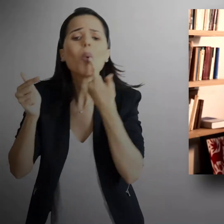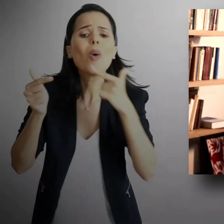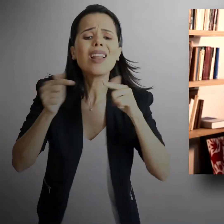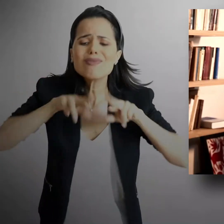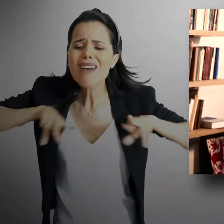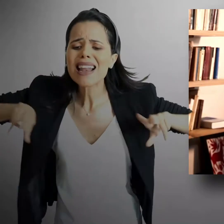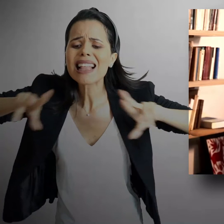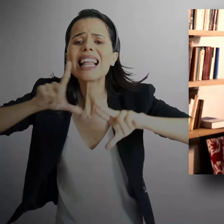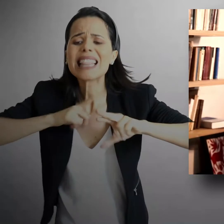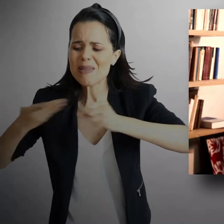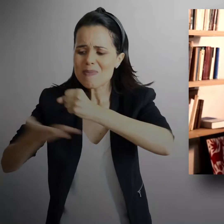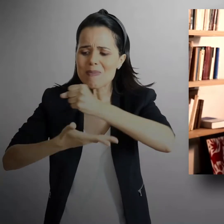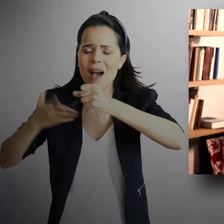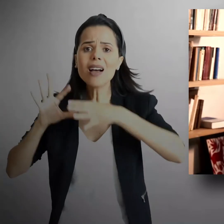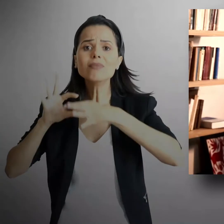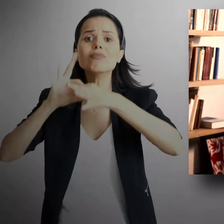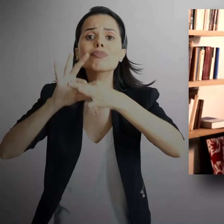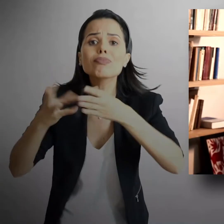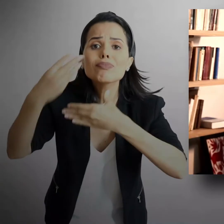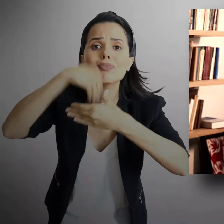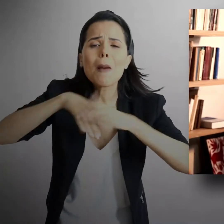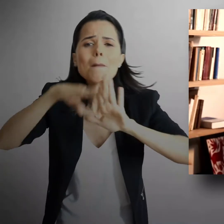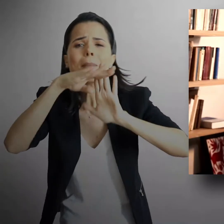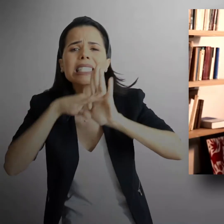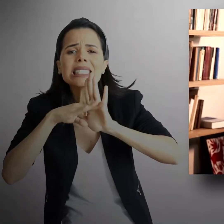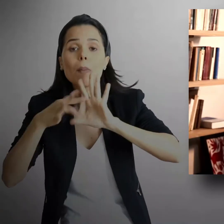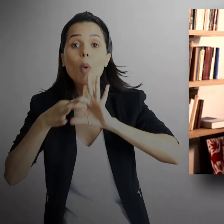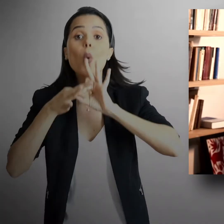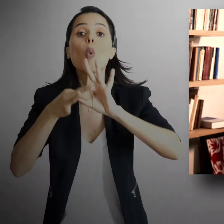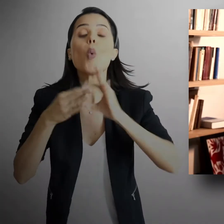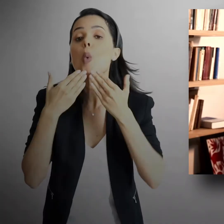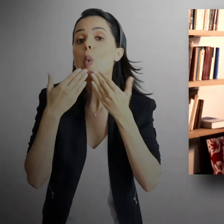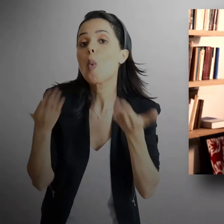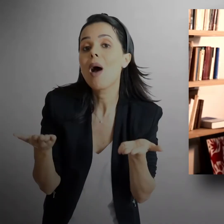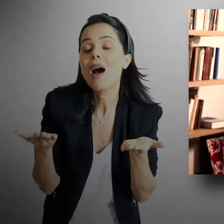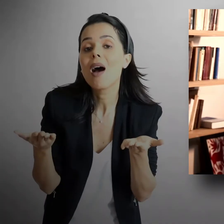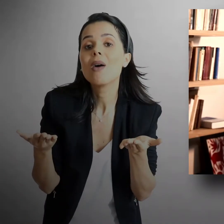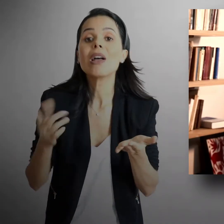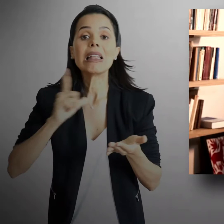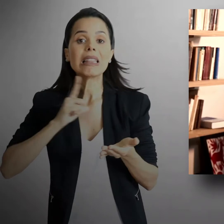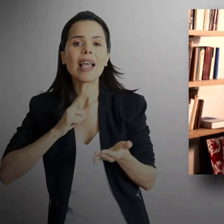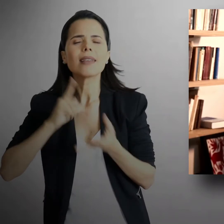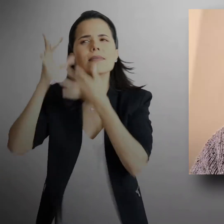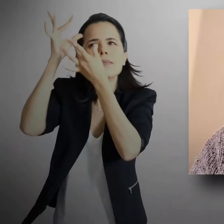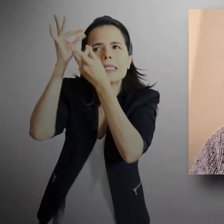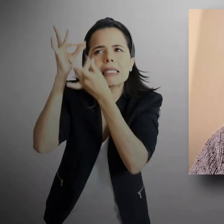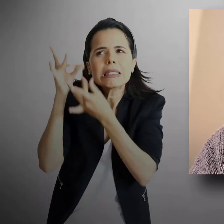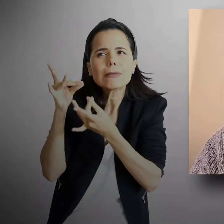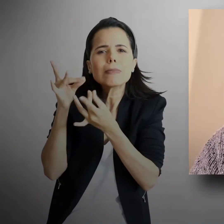character, which approach notions of optimal design. And there has